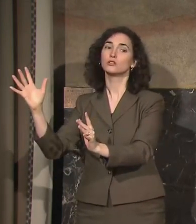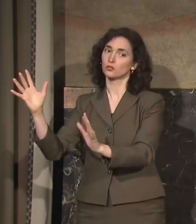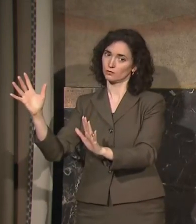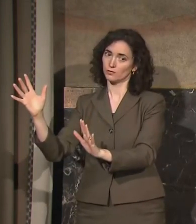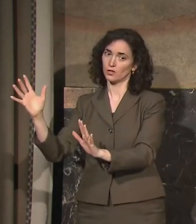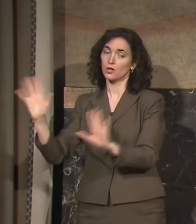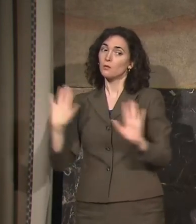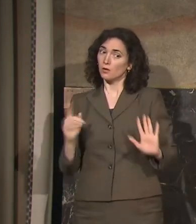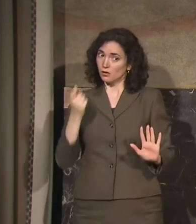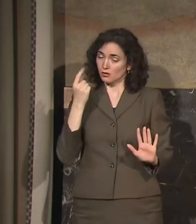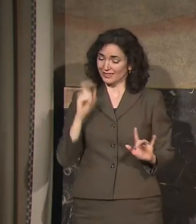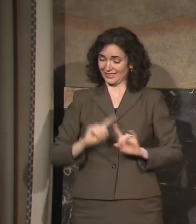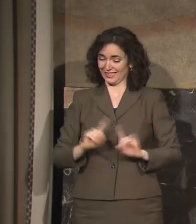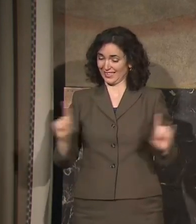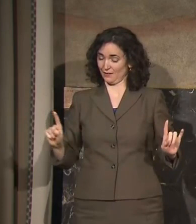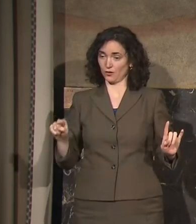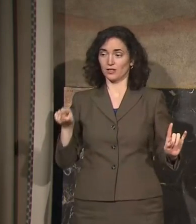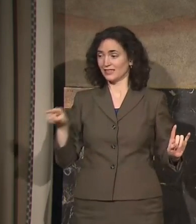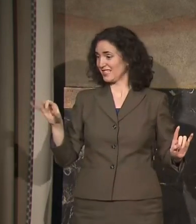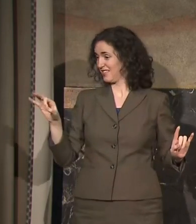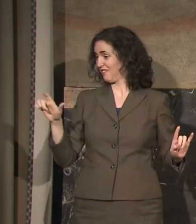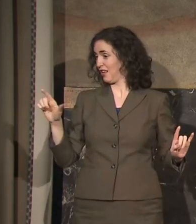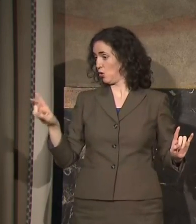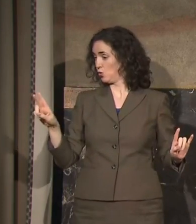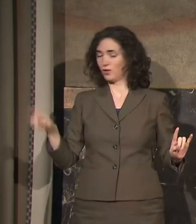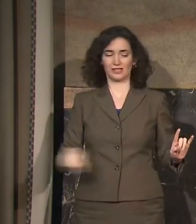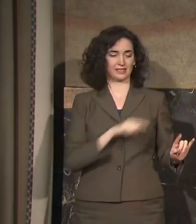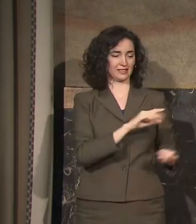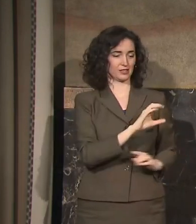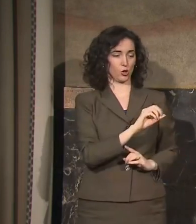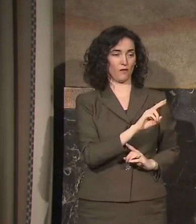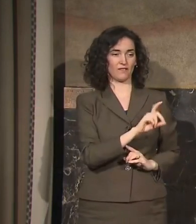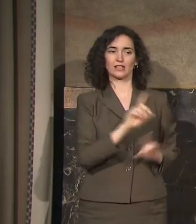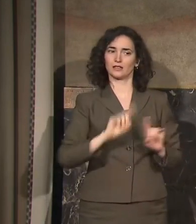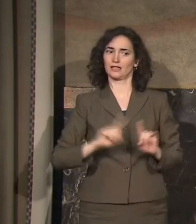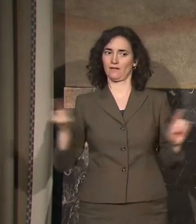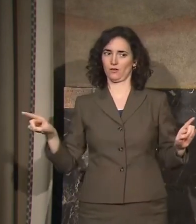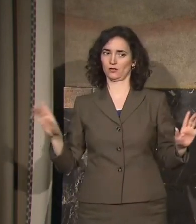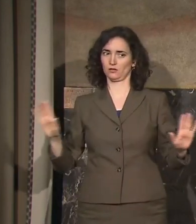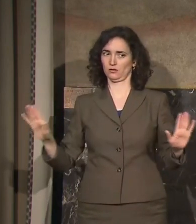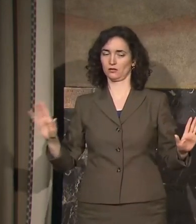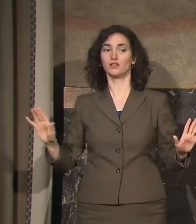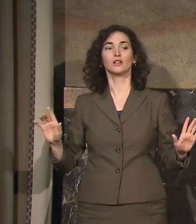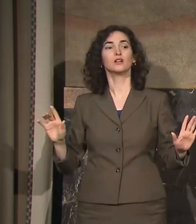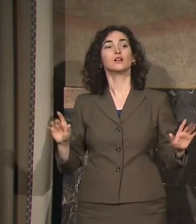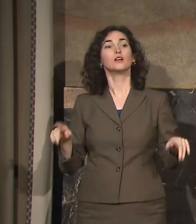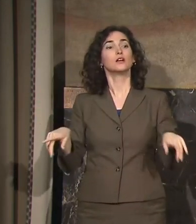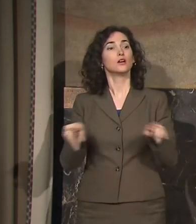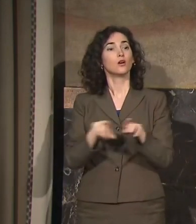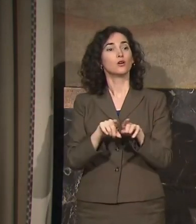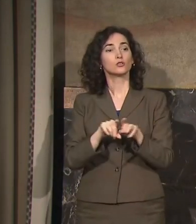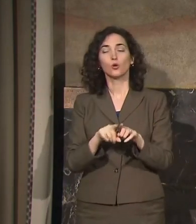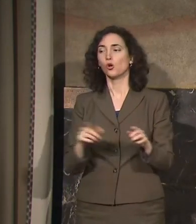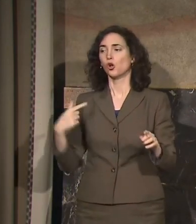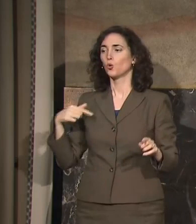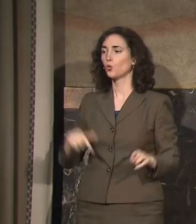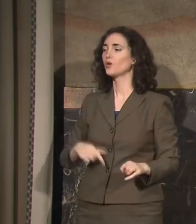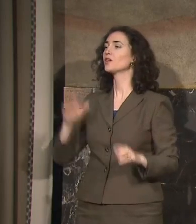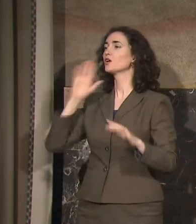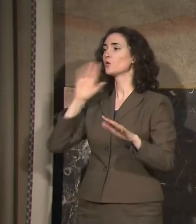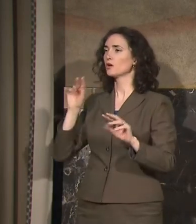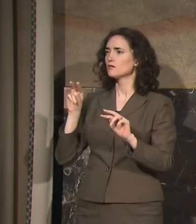as I just mentioned, this is a coronavirus. It's not influenza. But secondly, we are not going to let our guard down.